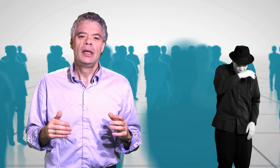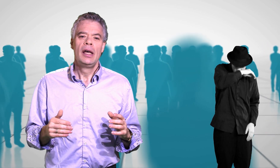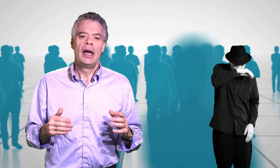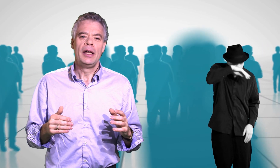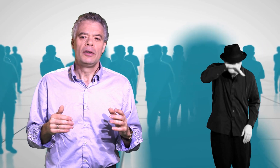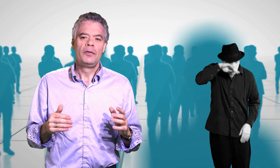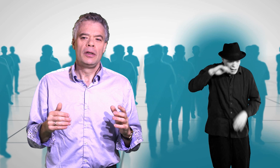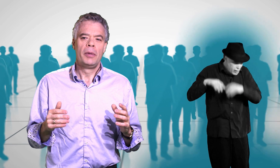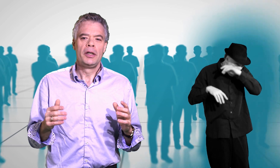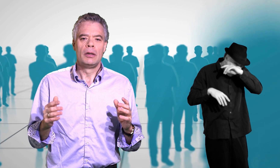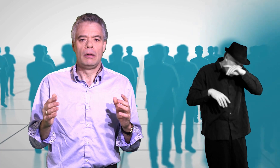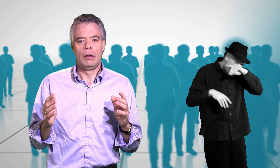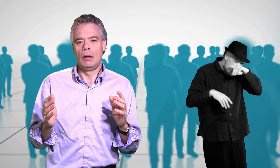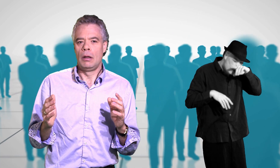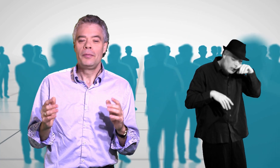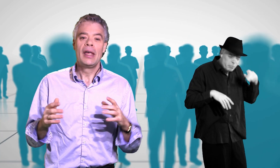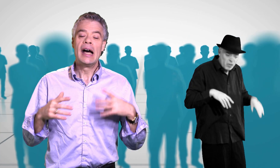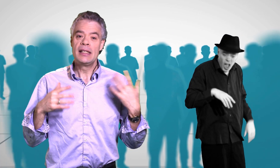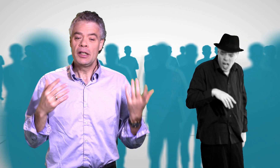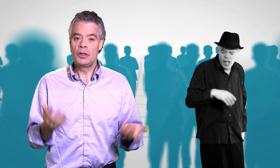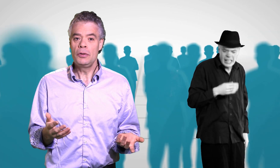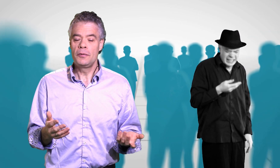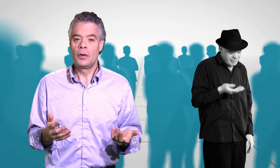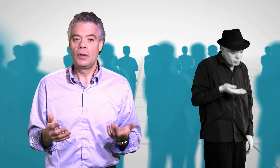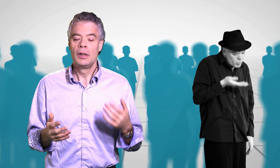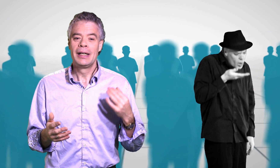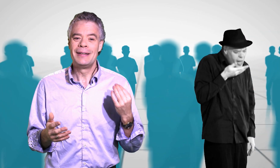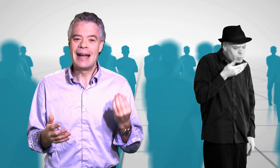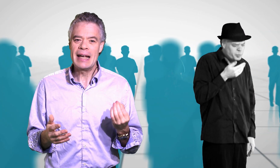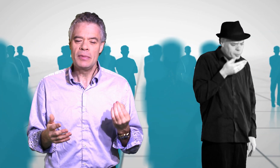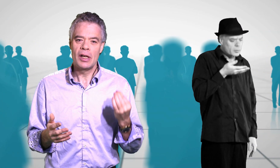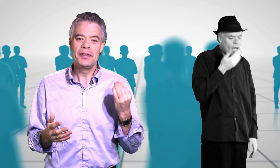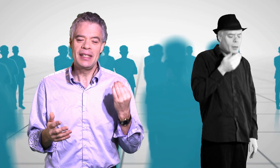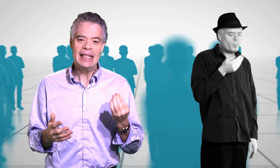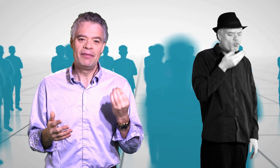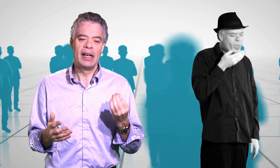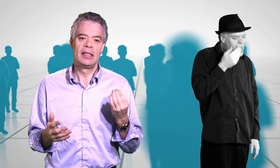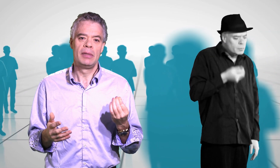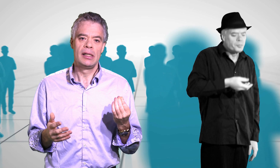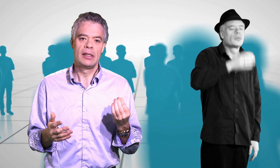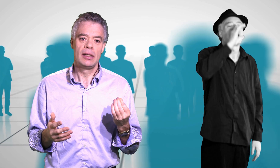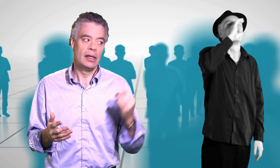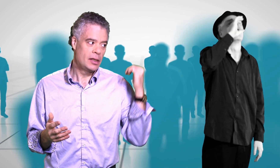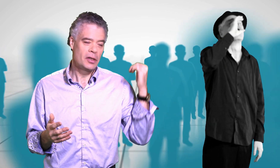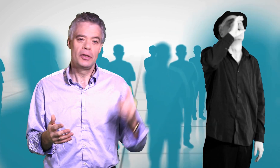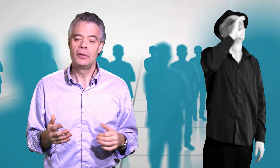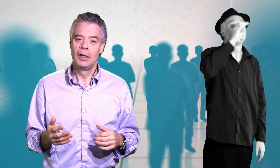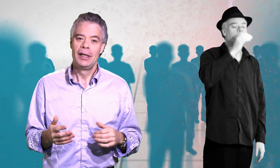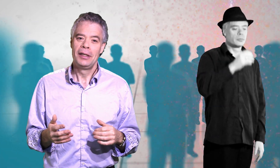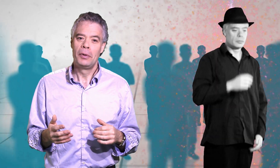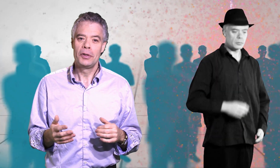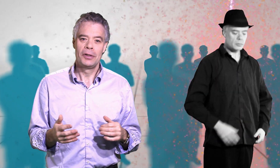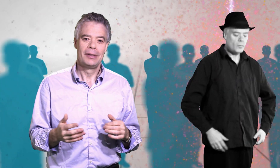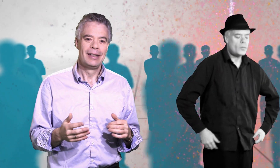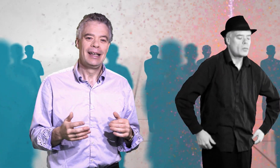know, and you can feel the body going, I take two to four grams of C vitamins in addition to